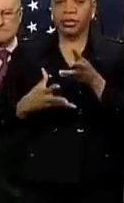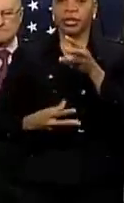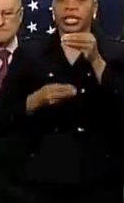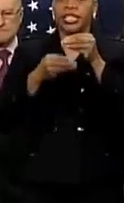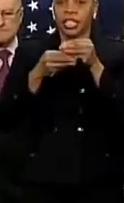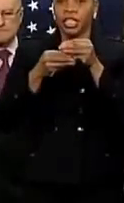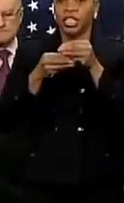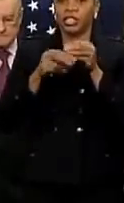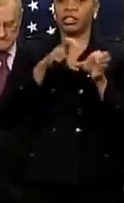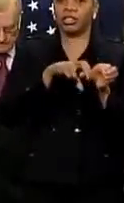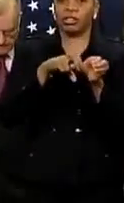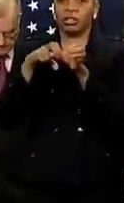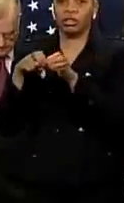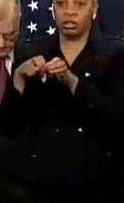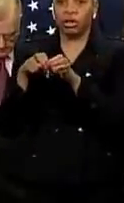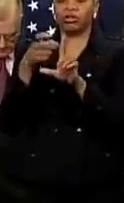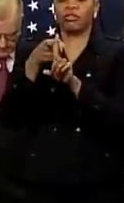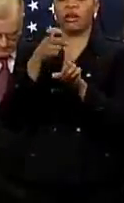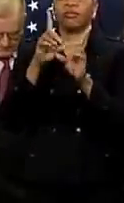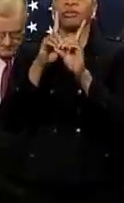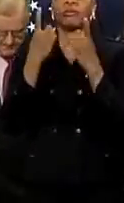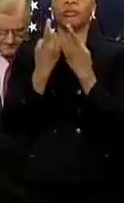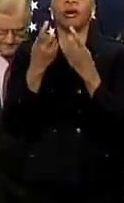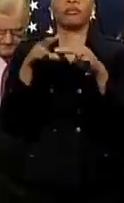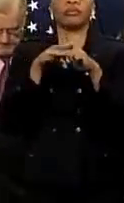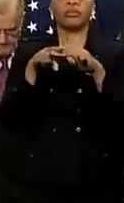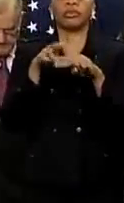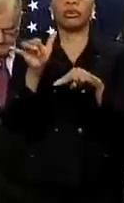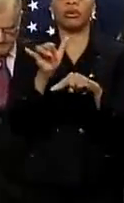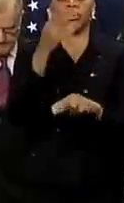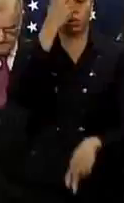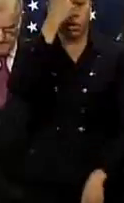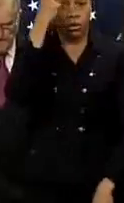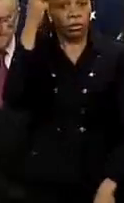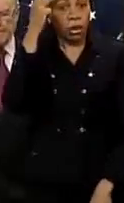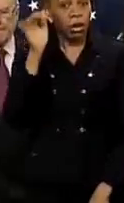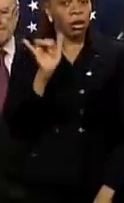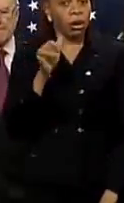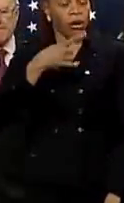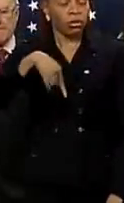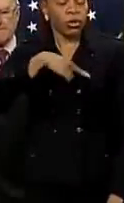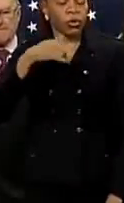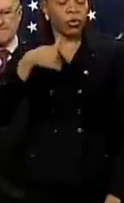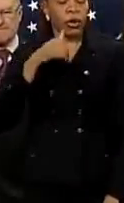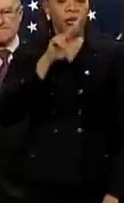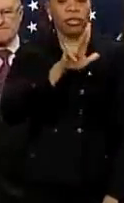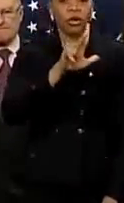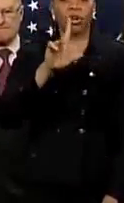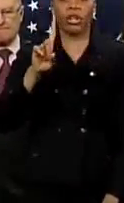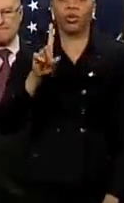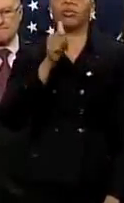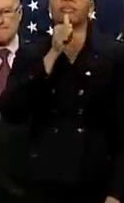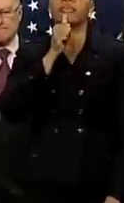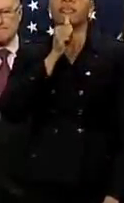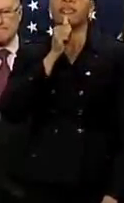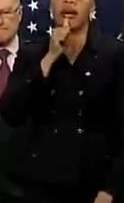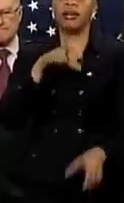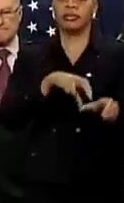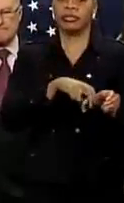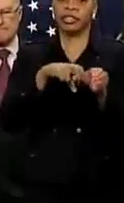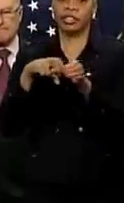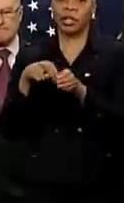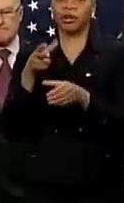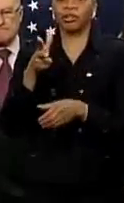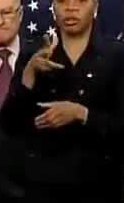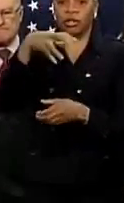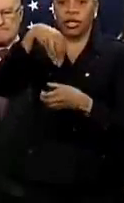tow trucks being deployed by the Departments of Transportation and Parks. And we have also 31 private tow trucks included in this force.